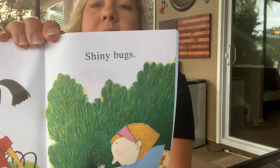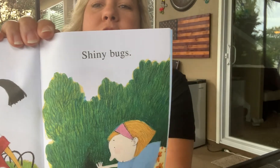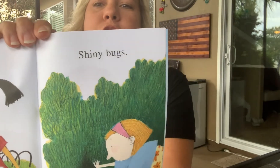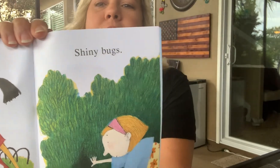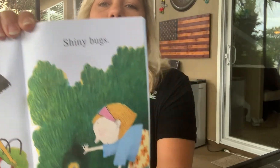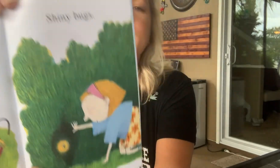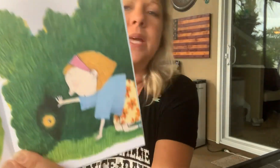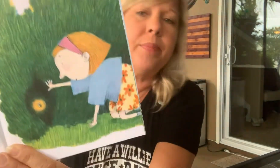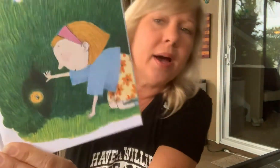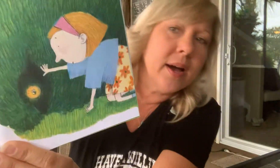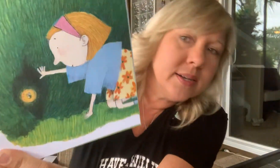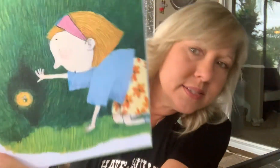Shiny bugs.